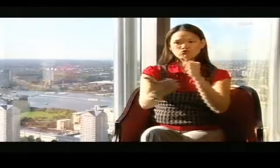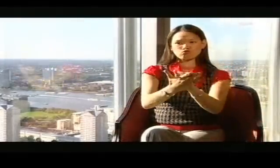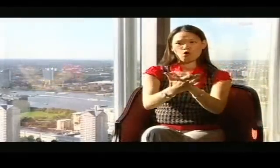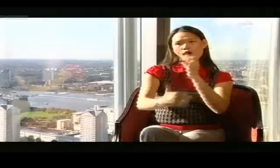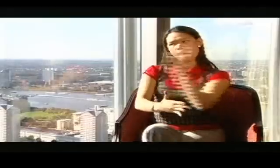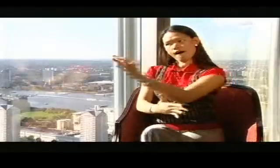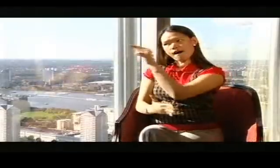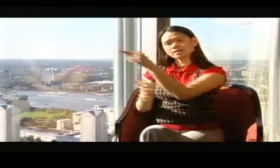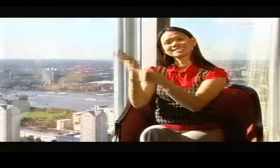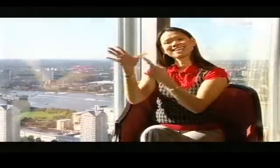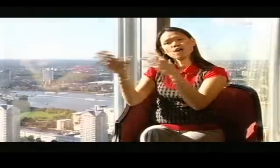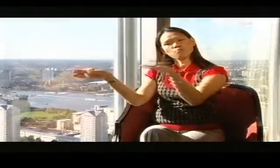I pass it over to the tax department.